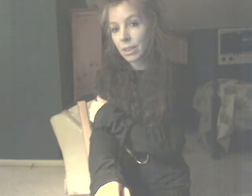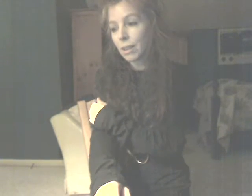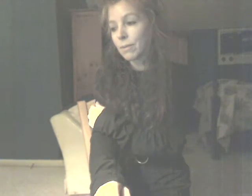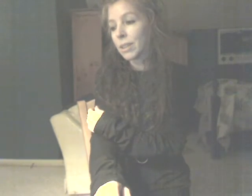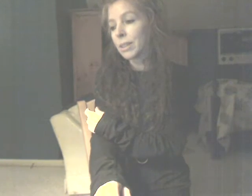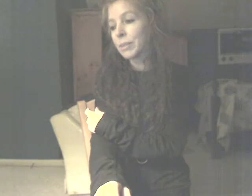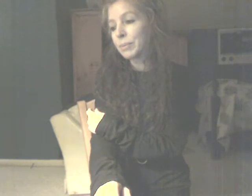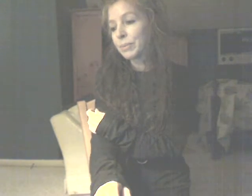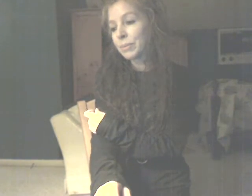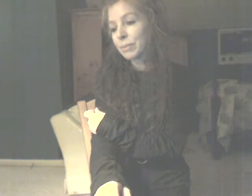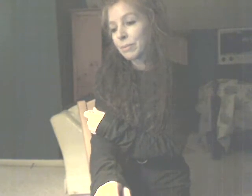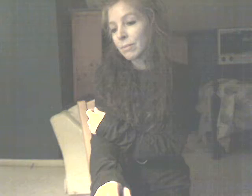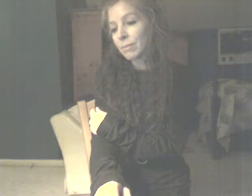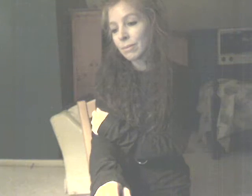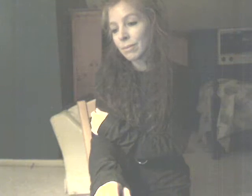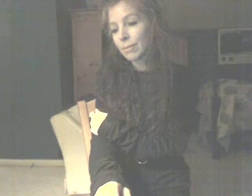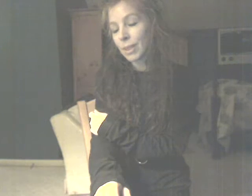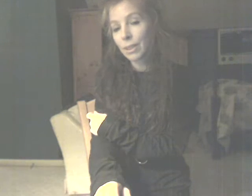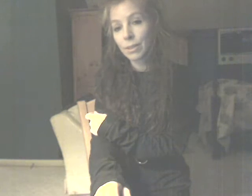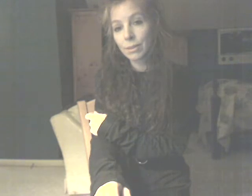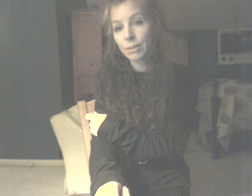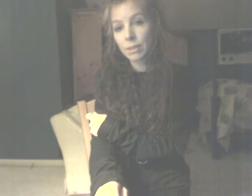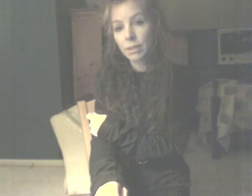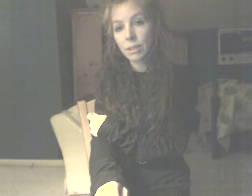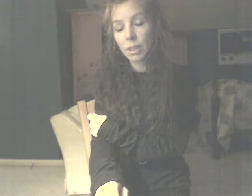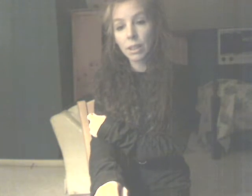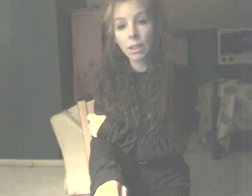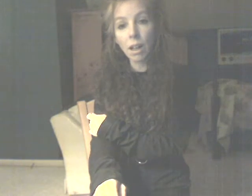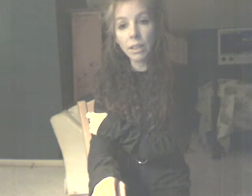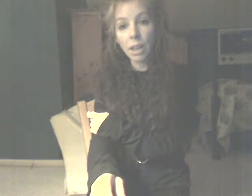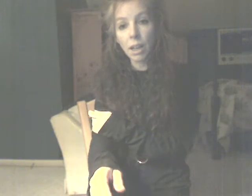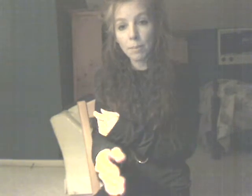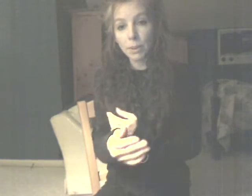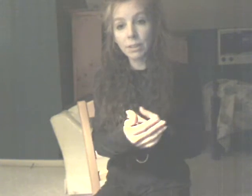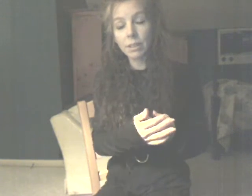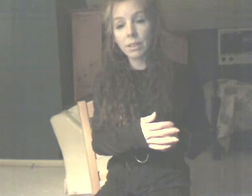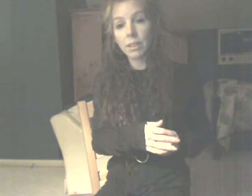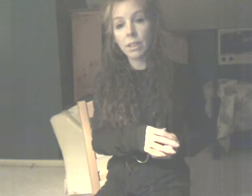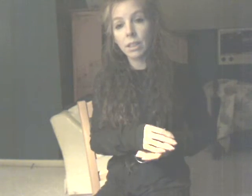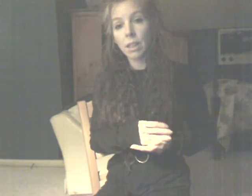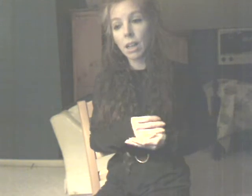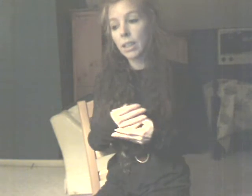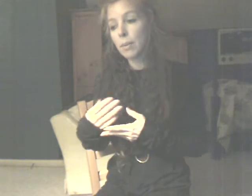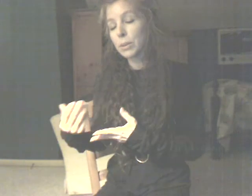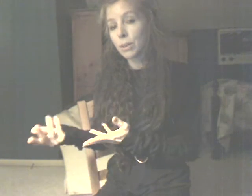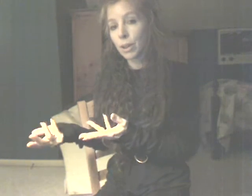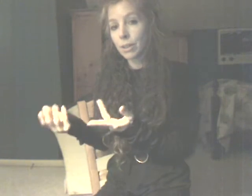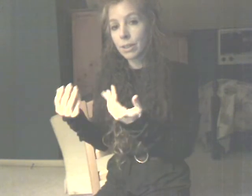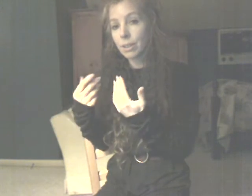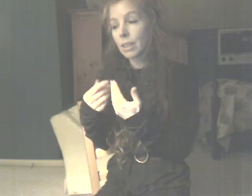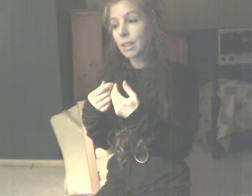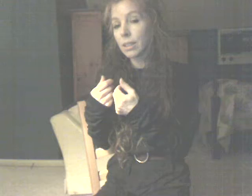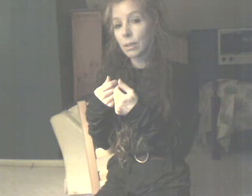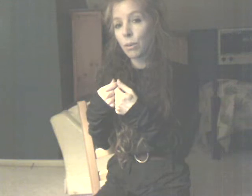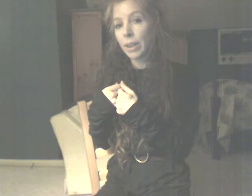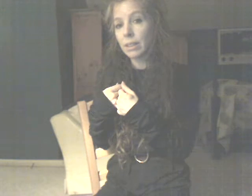of the, um, you know, the Holly Hubbles, the Holly Hubbles dolls, the kiss and quaints,